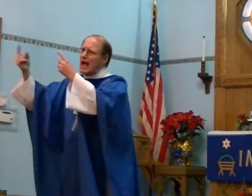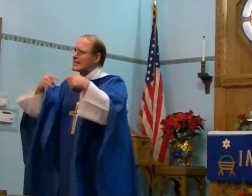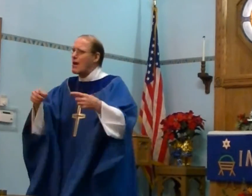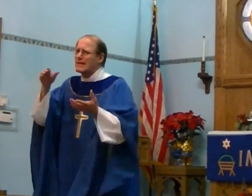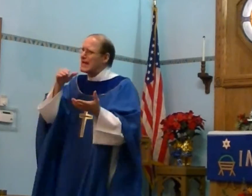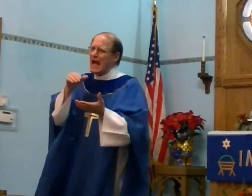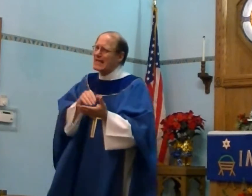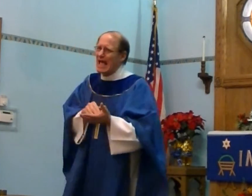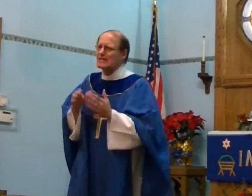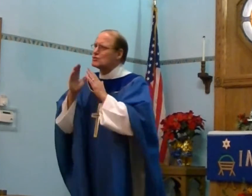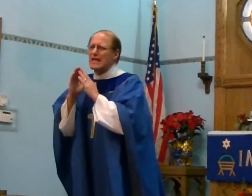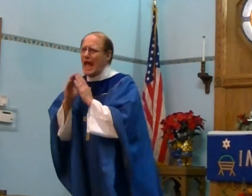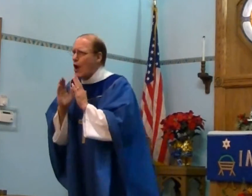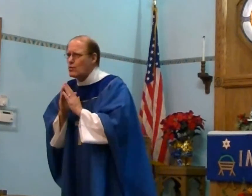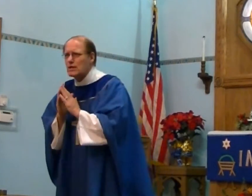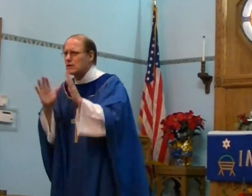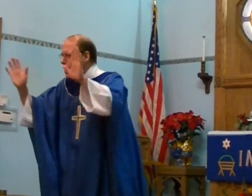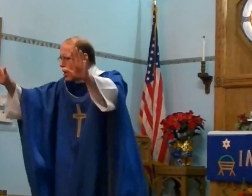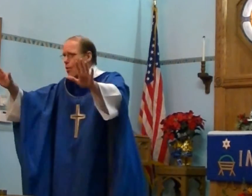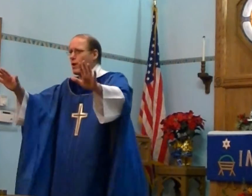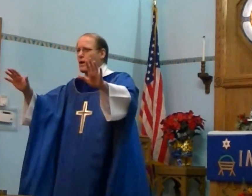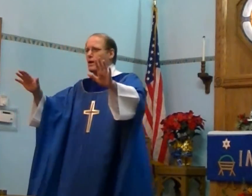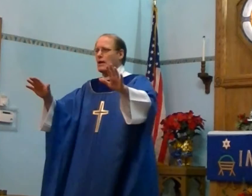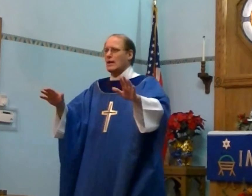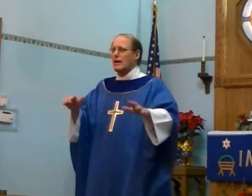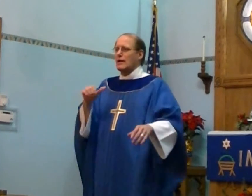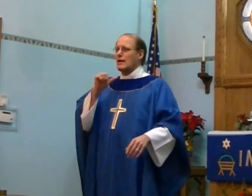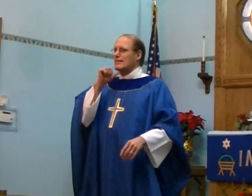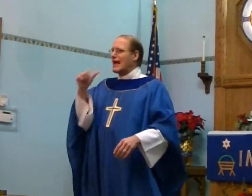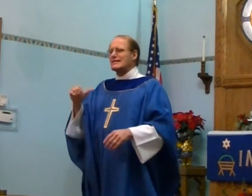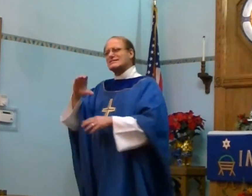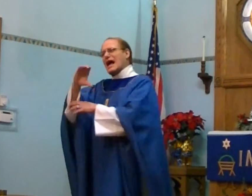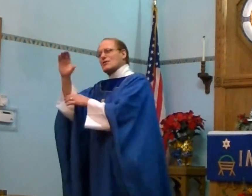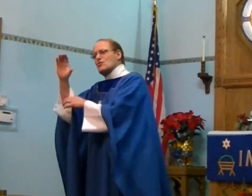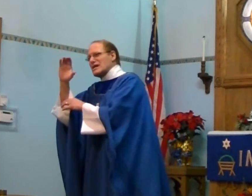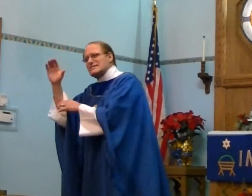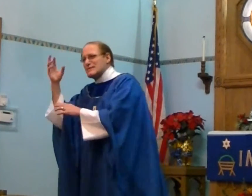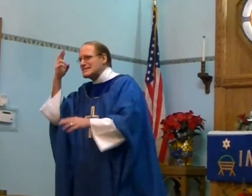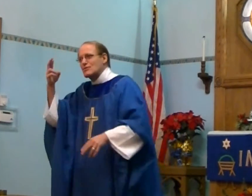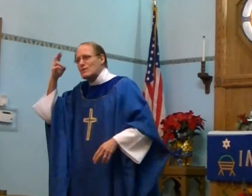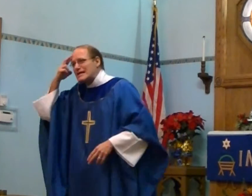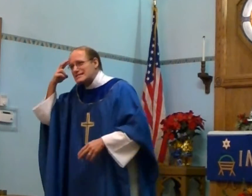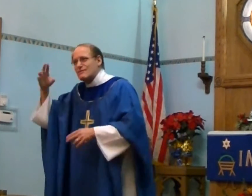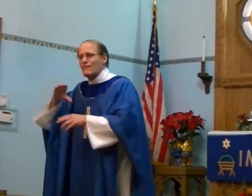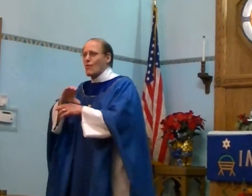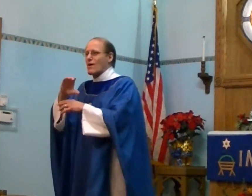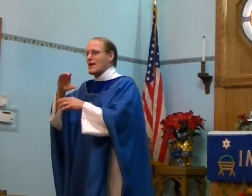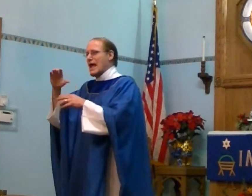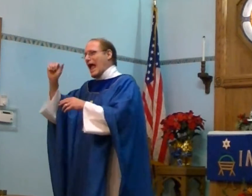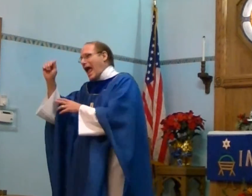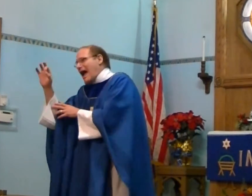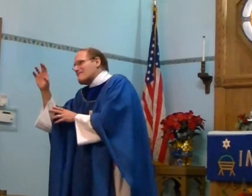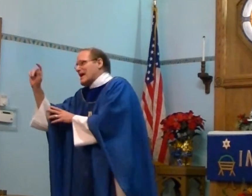coming again to town no that is not Christmas the reason for Advent